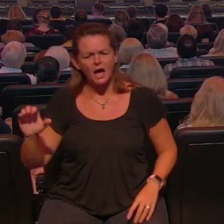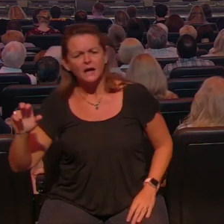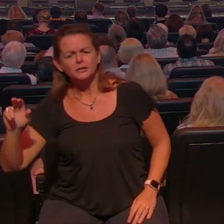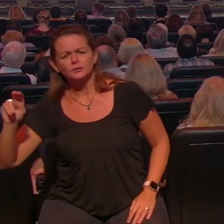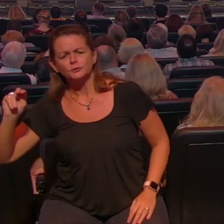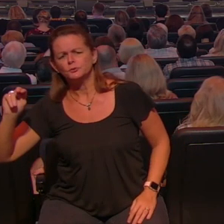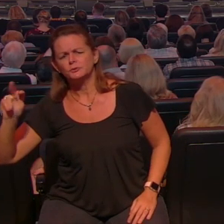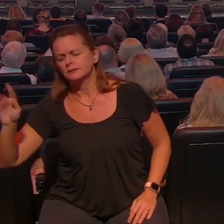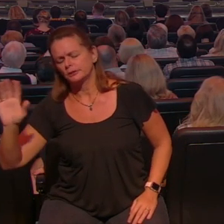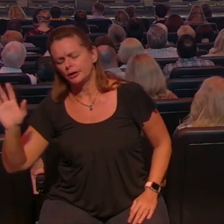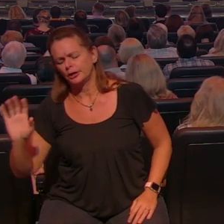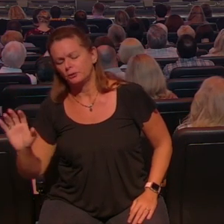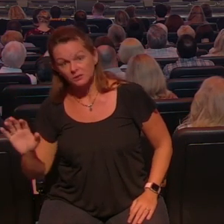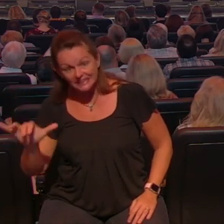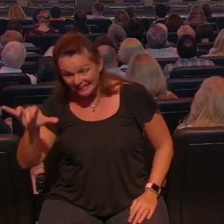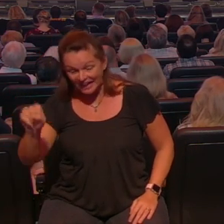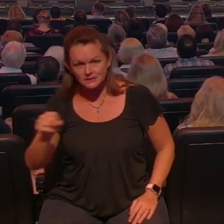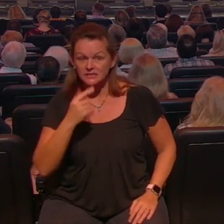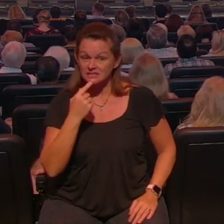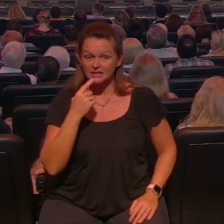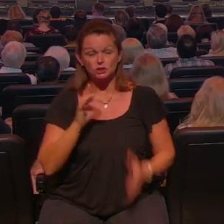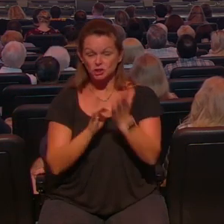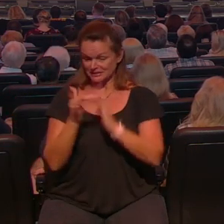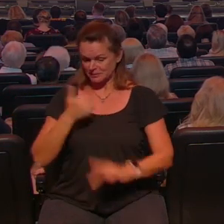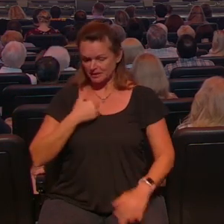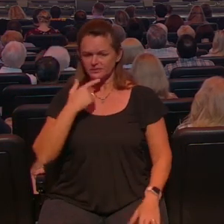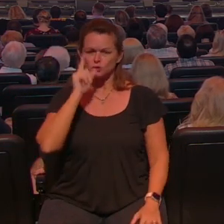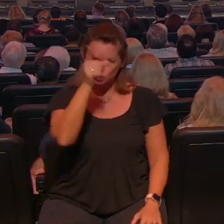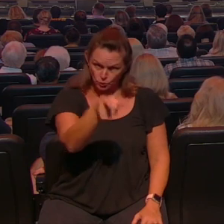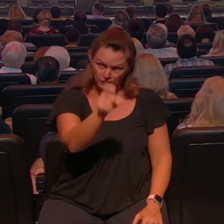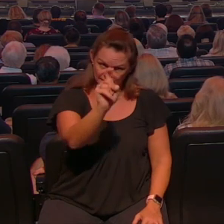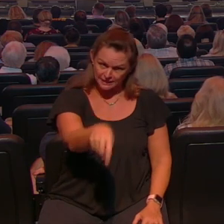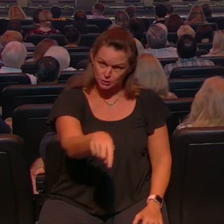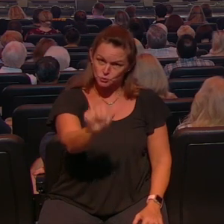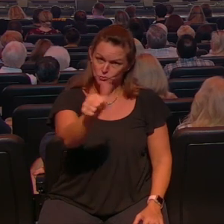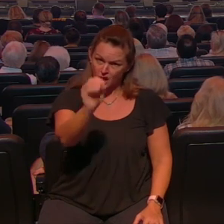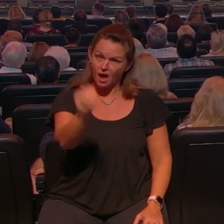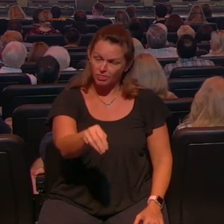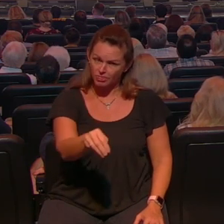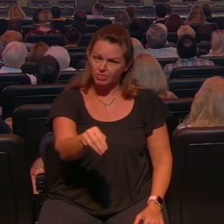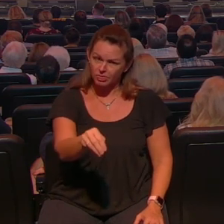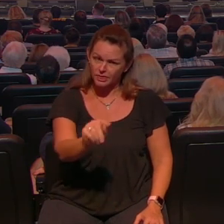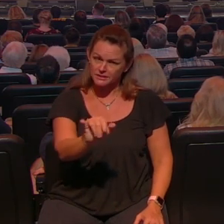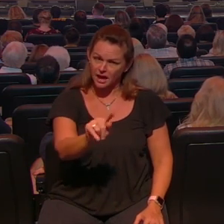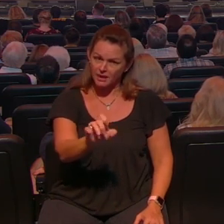himself says you ought to tithe that's enough for me you ought to tithe that's Jesus that's in red Matthew